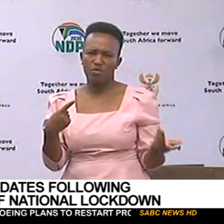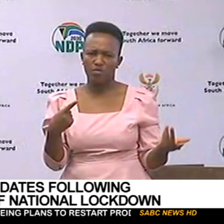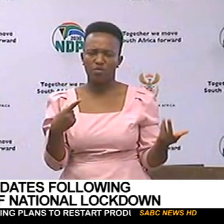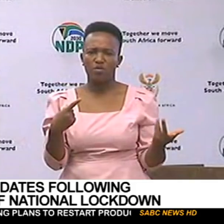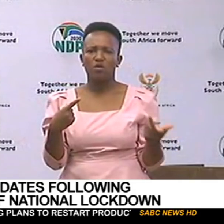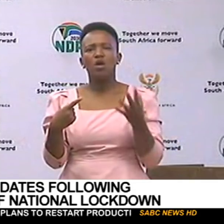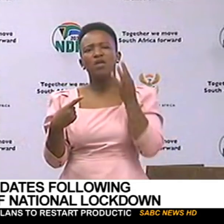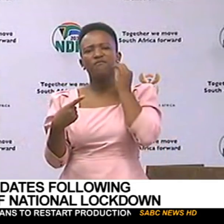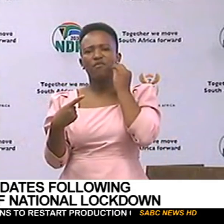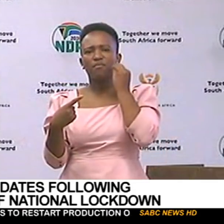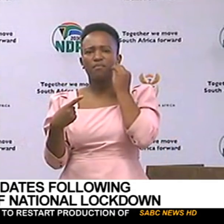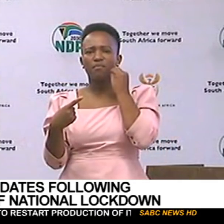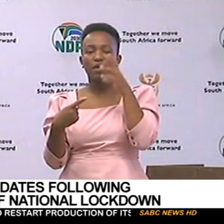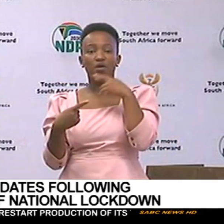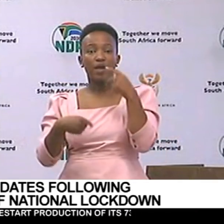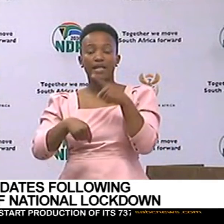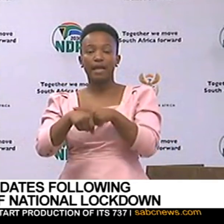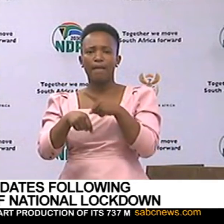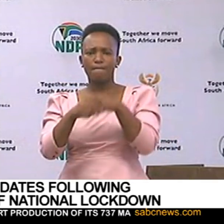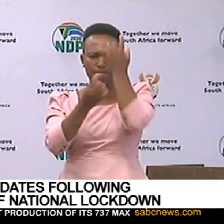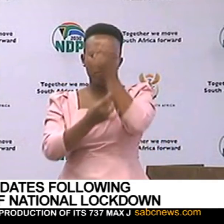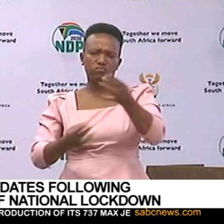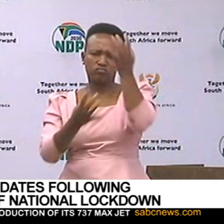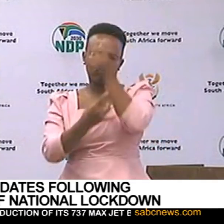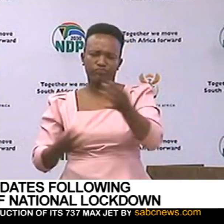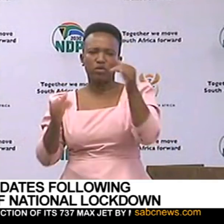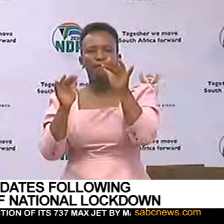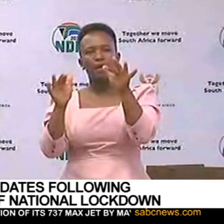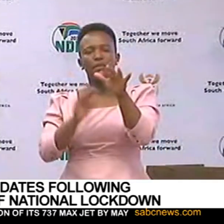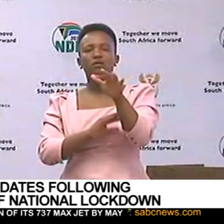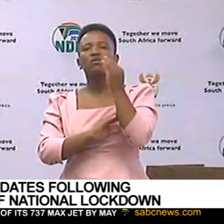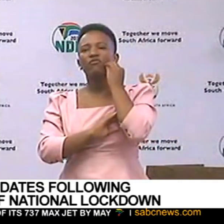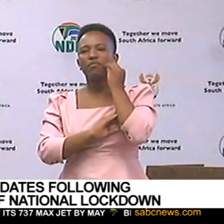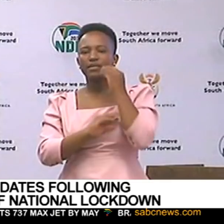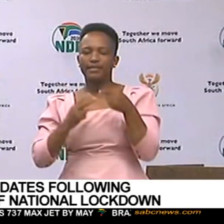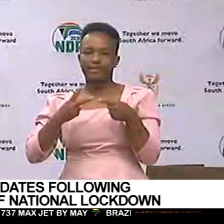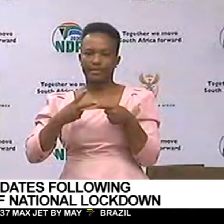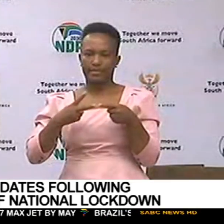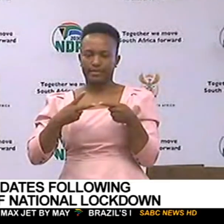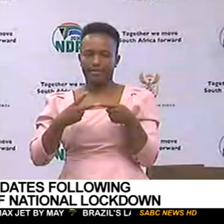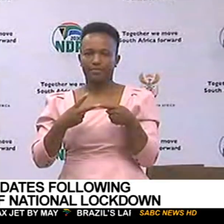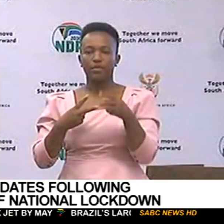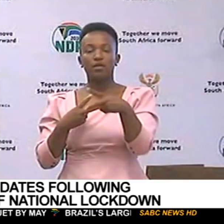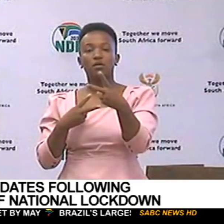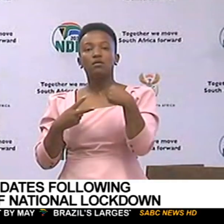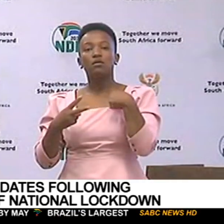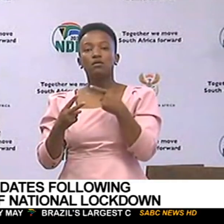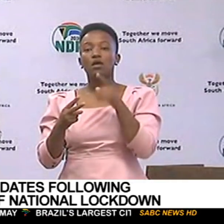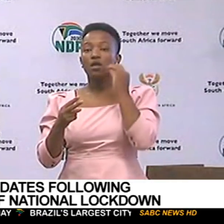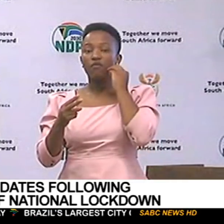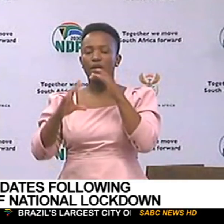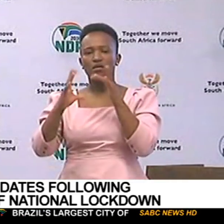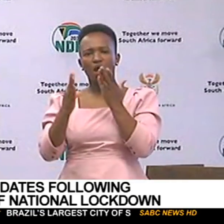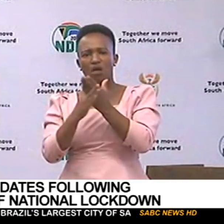of dissemination of real-time public information. The second one is to ensure access to communications